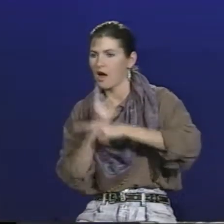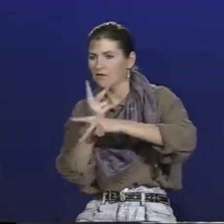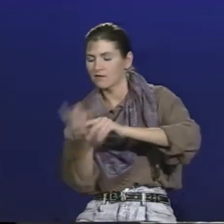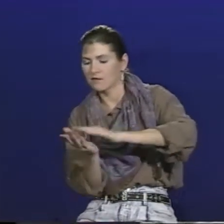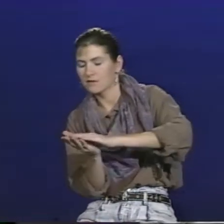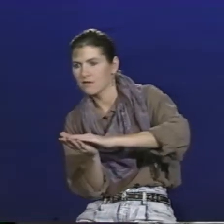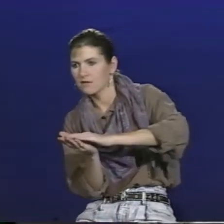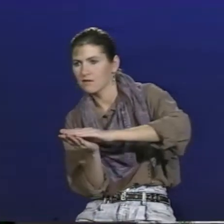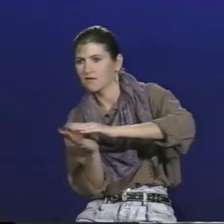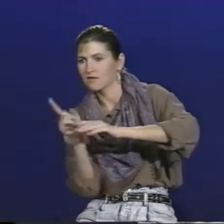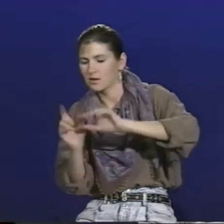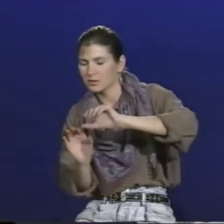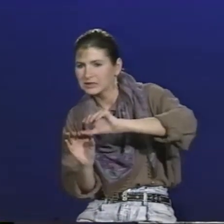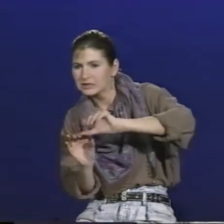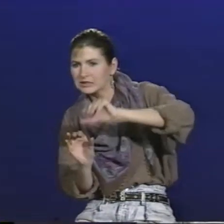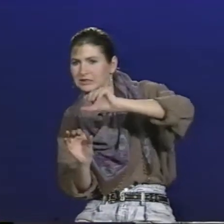You're then ready to de-bone the fish.